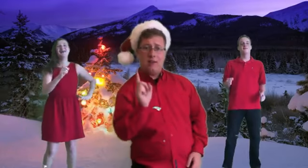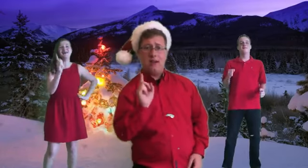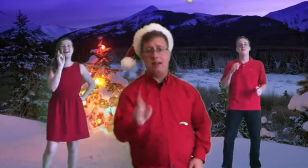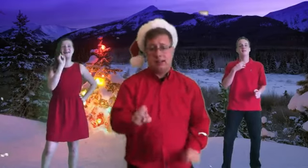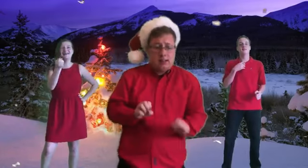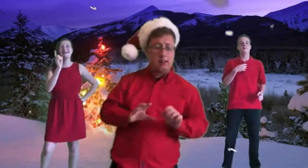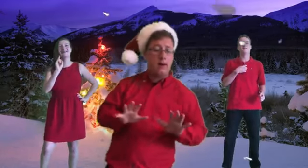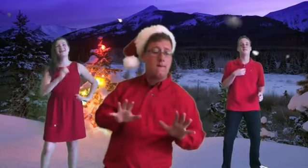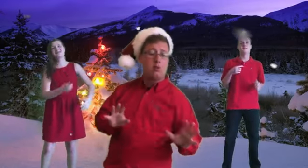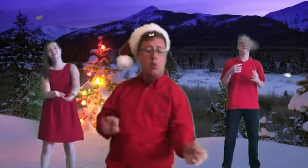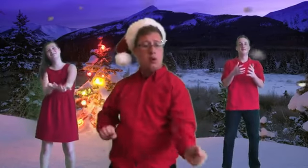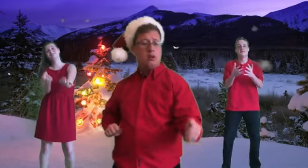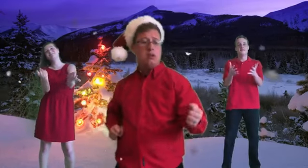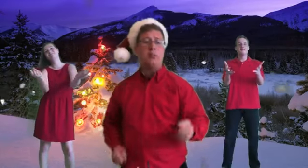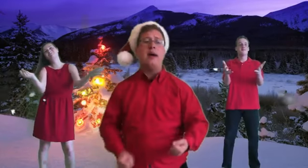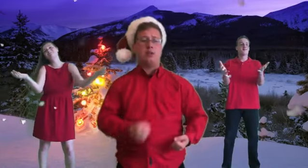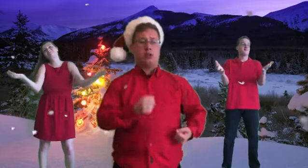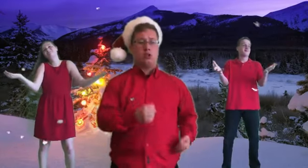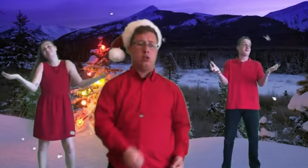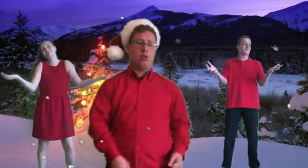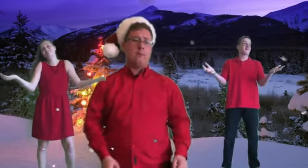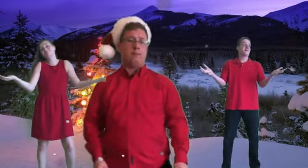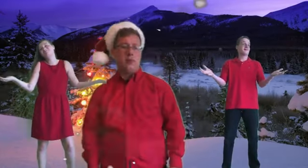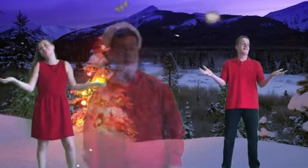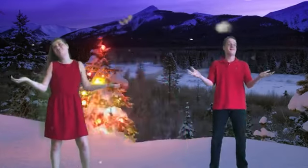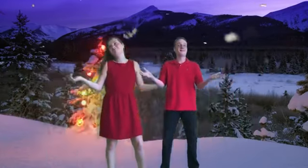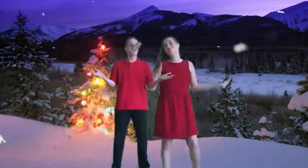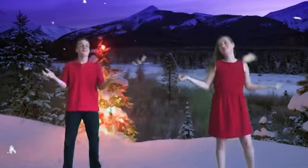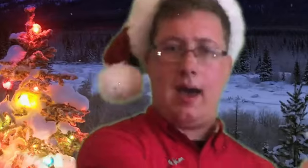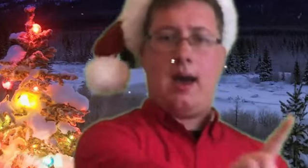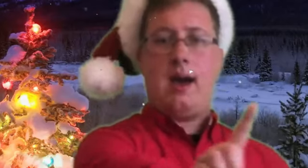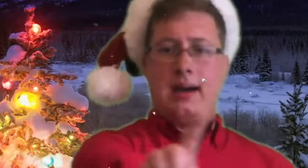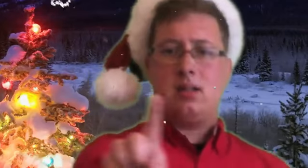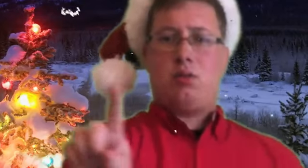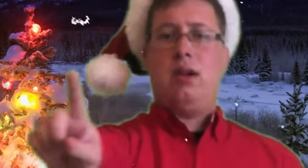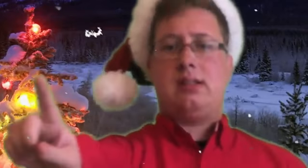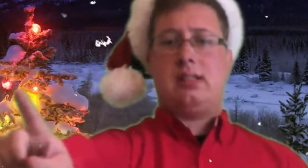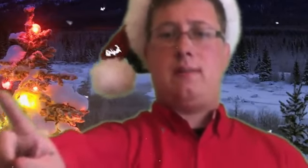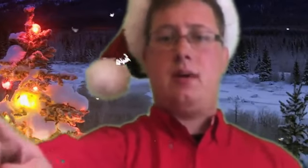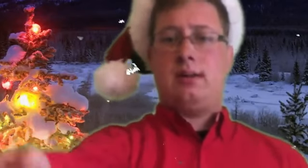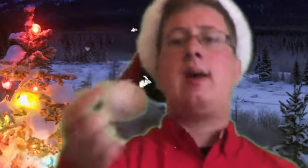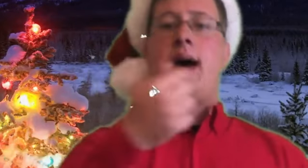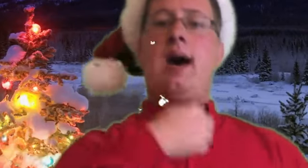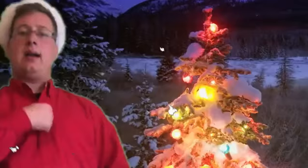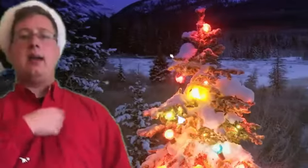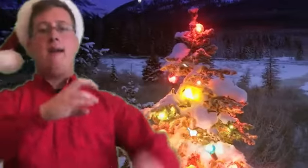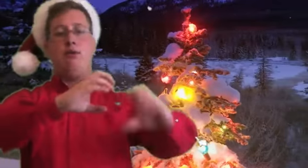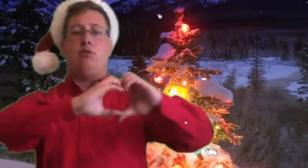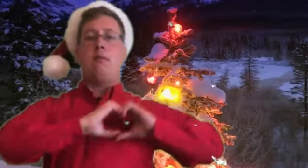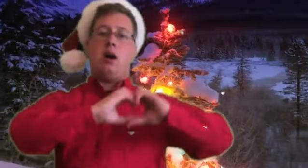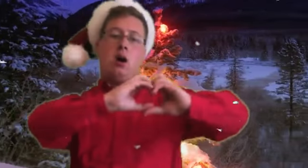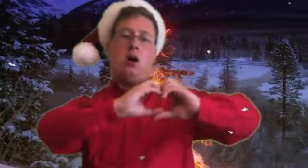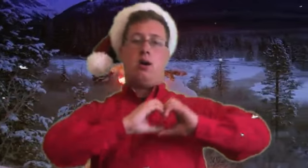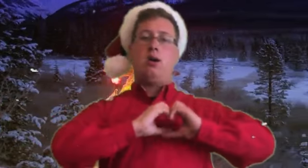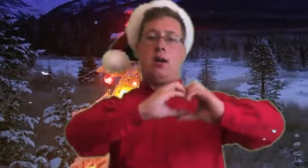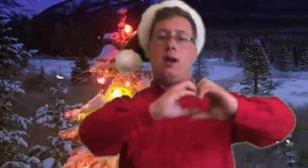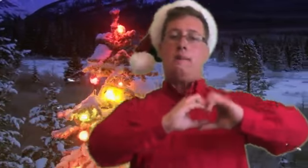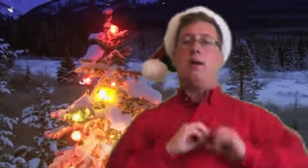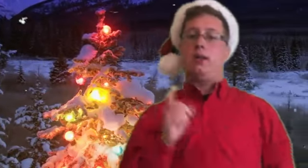it to someone special Last Christmas I gave you my heart But the